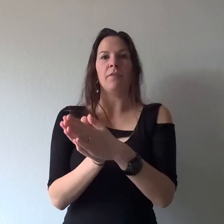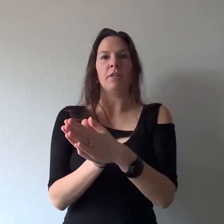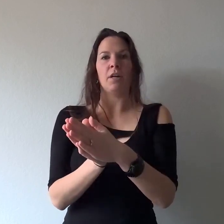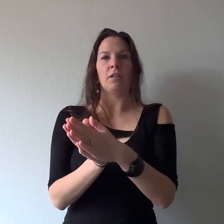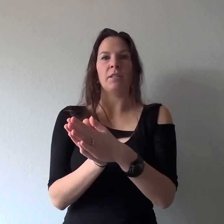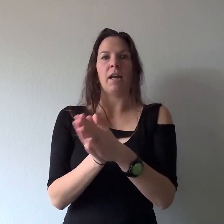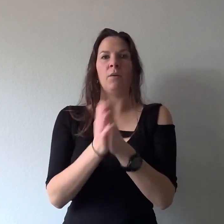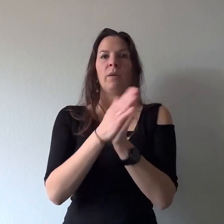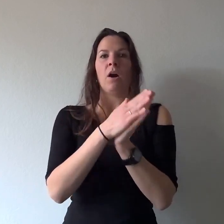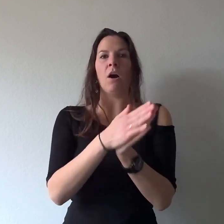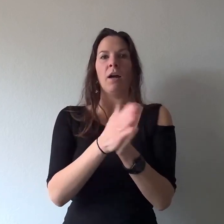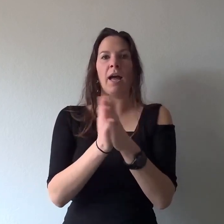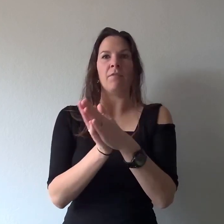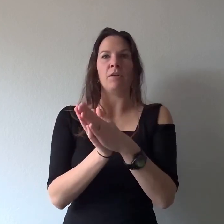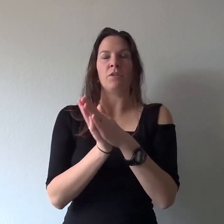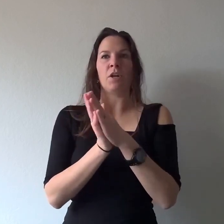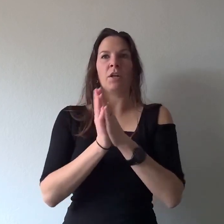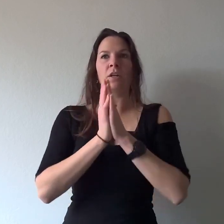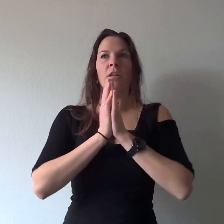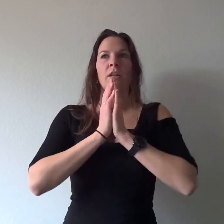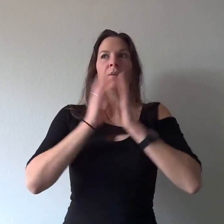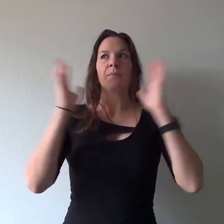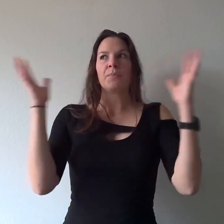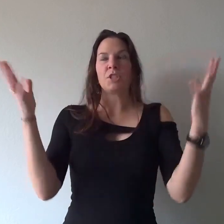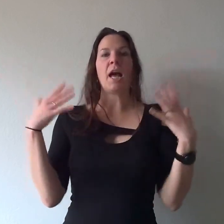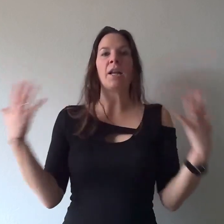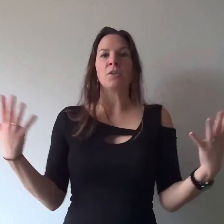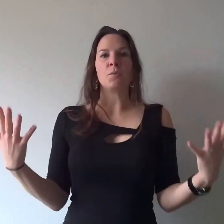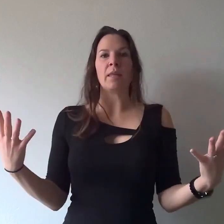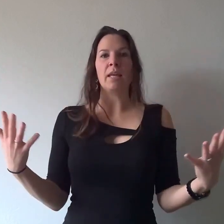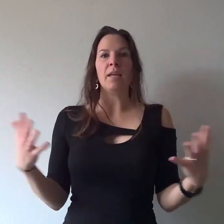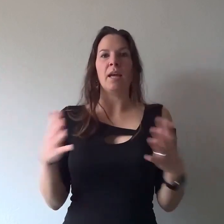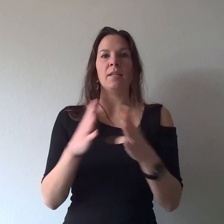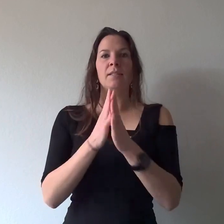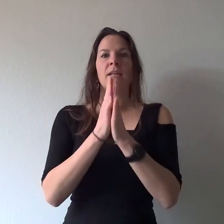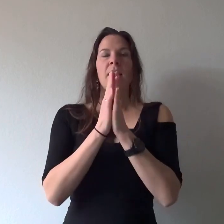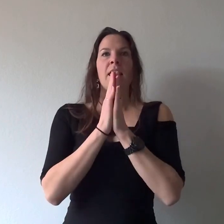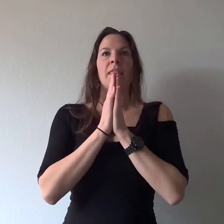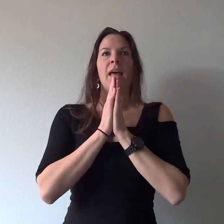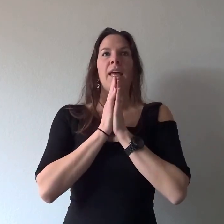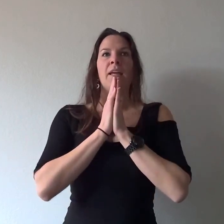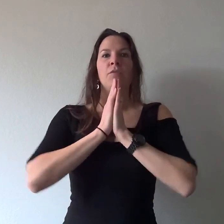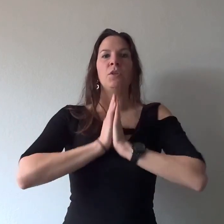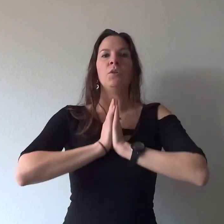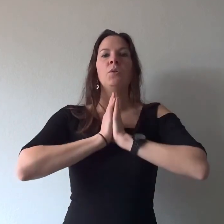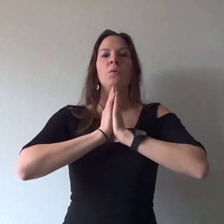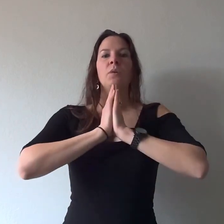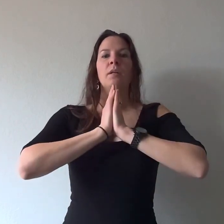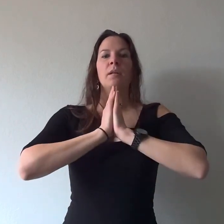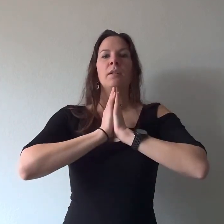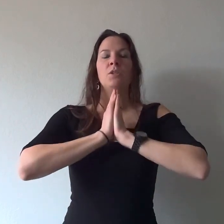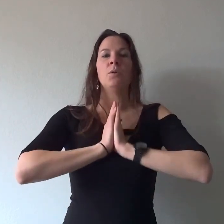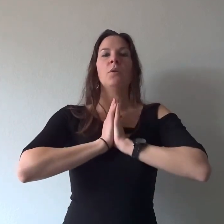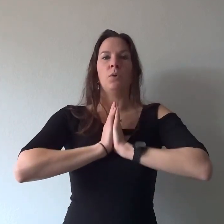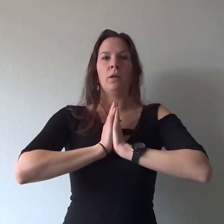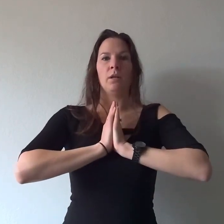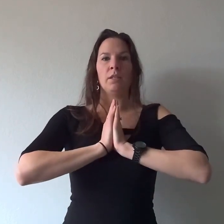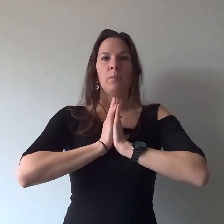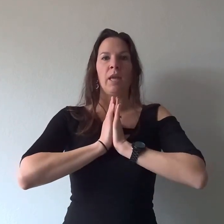our dark side we all have those dark shadows within us that if you do the work to be